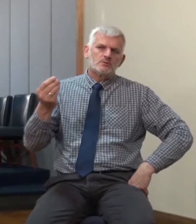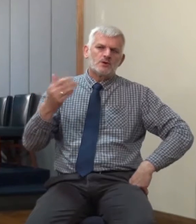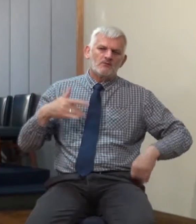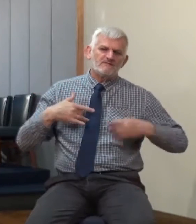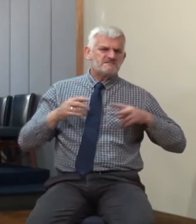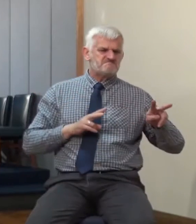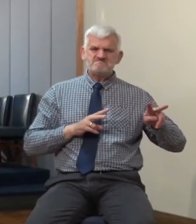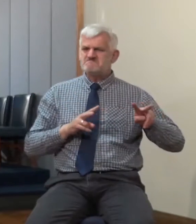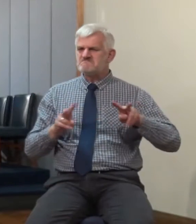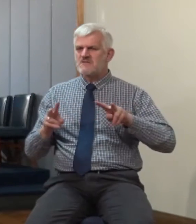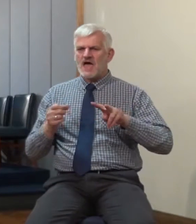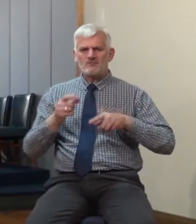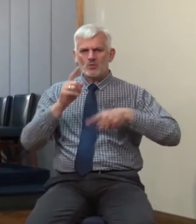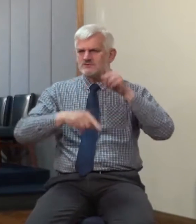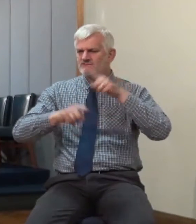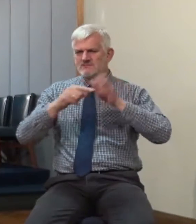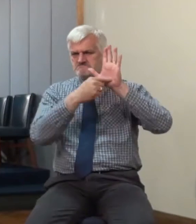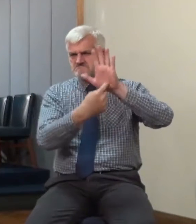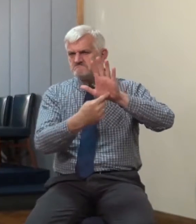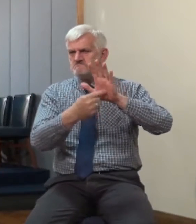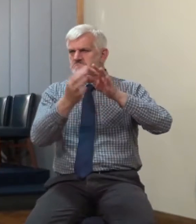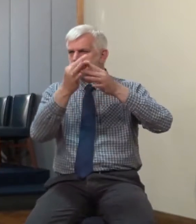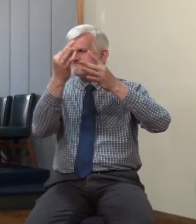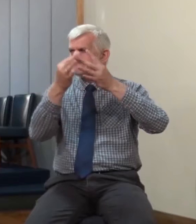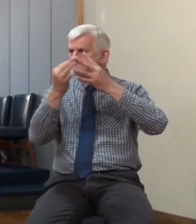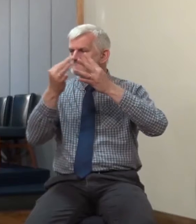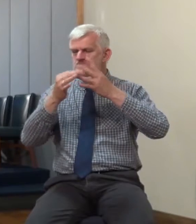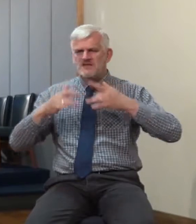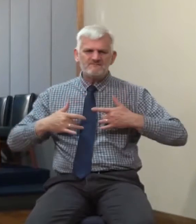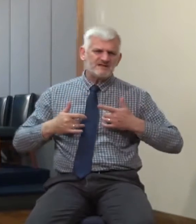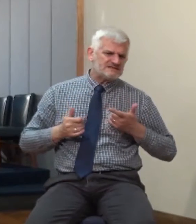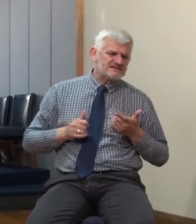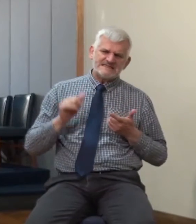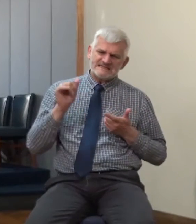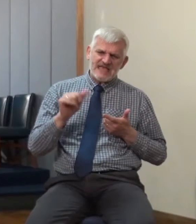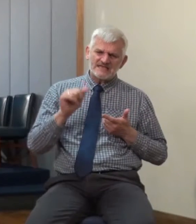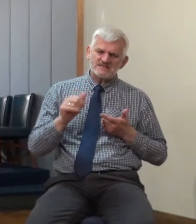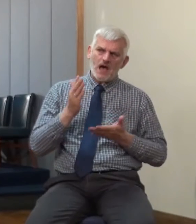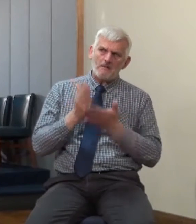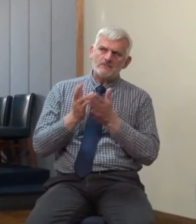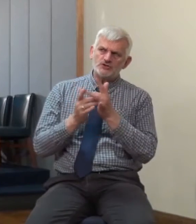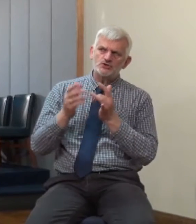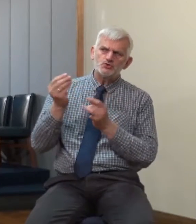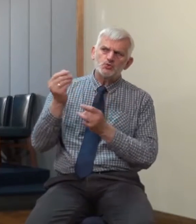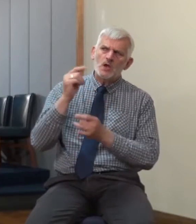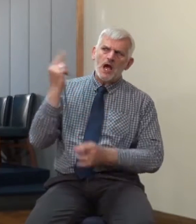There are so many signs and predictions which seem to apply uniquely in our time. Well, I won't go into that